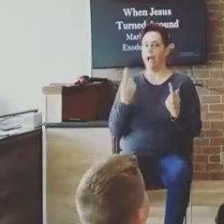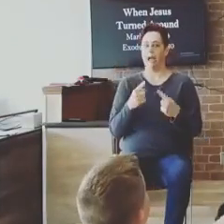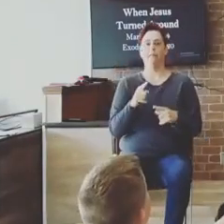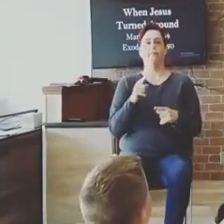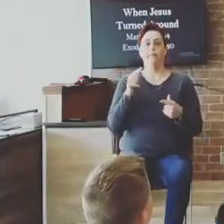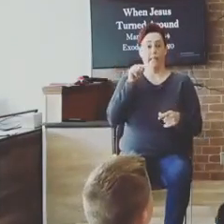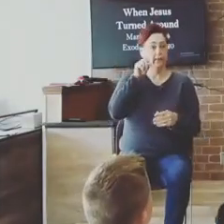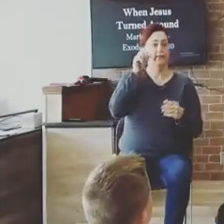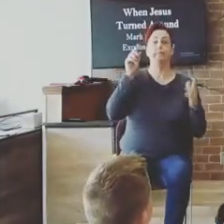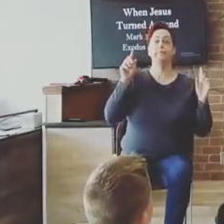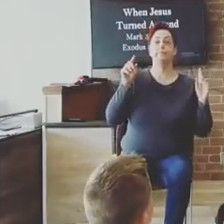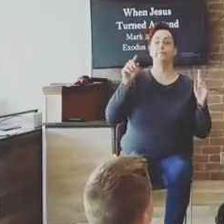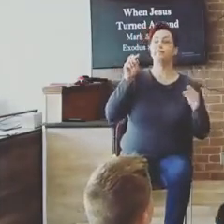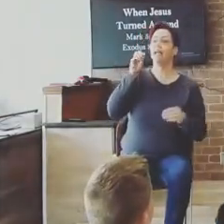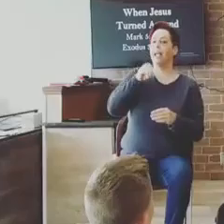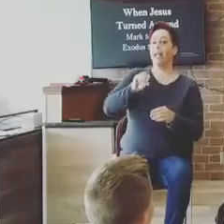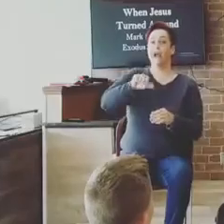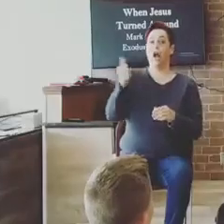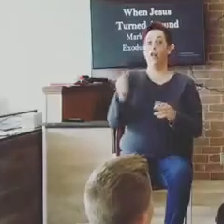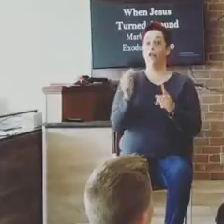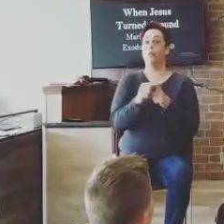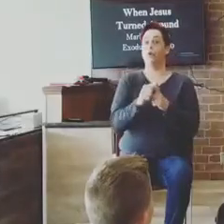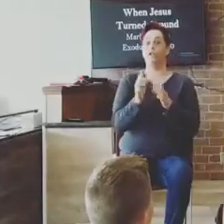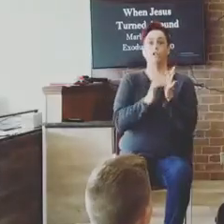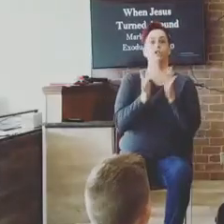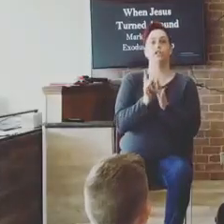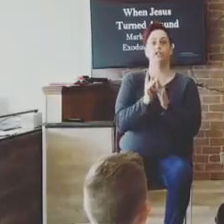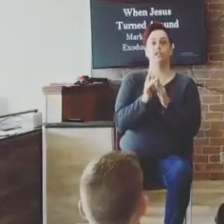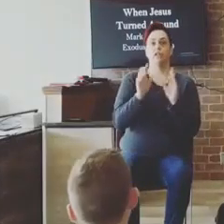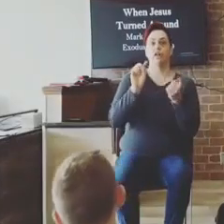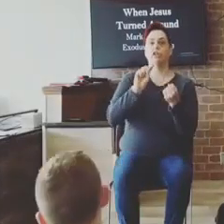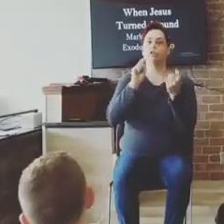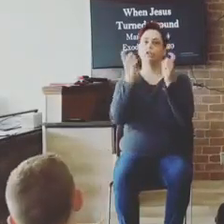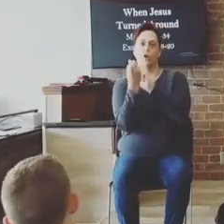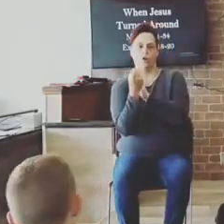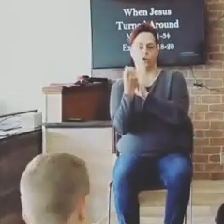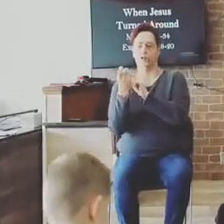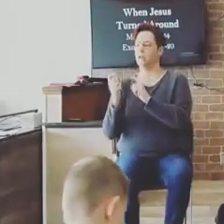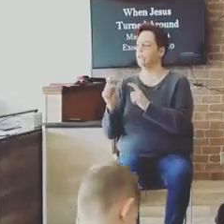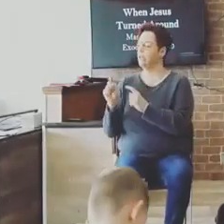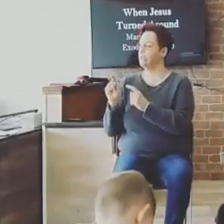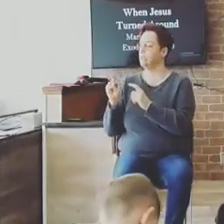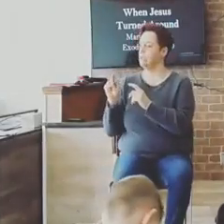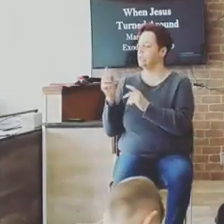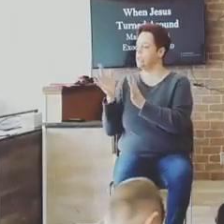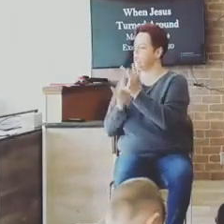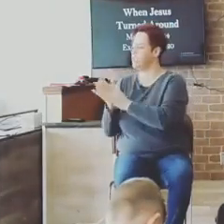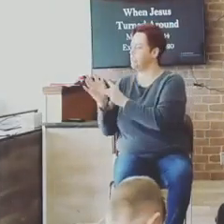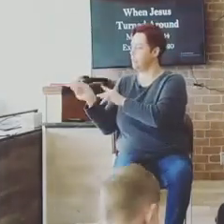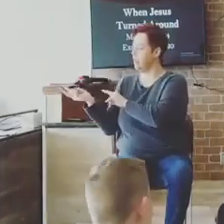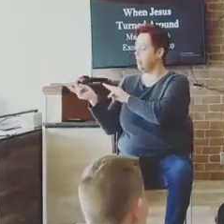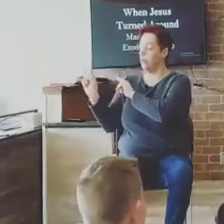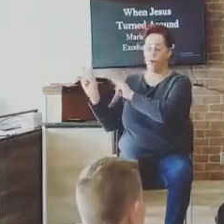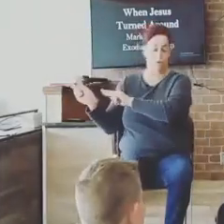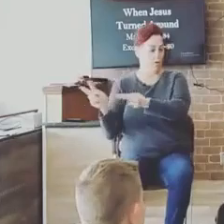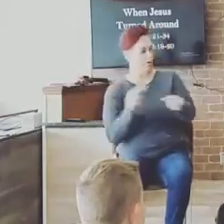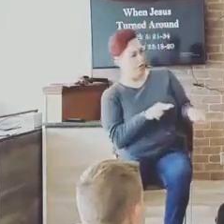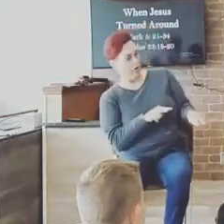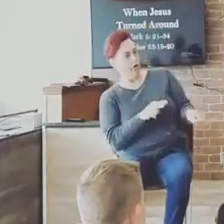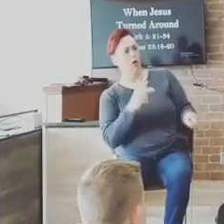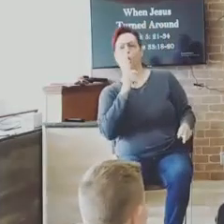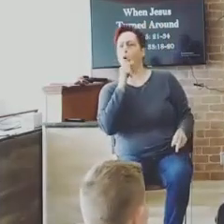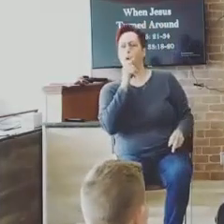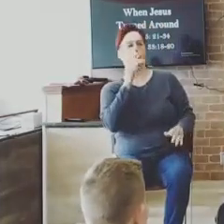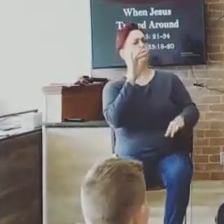Jesus turned around and said, who touched my clothes?